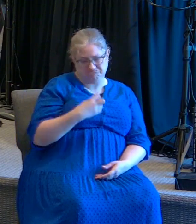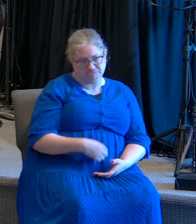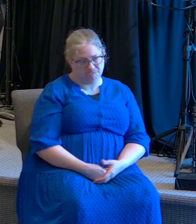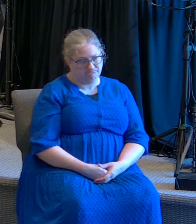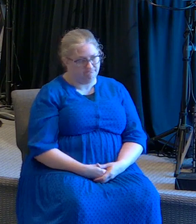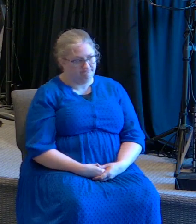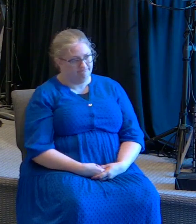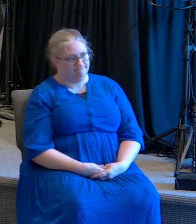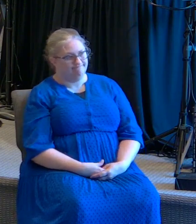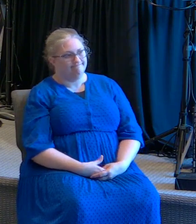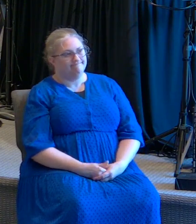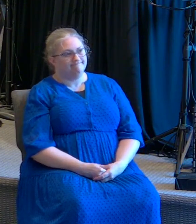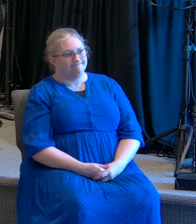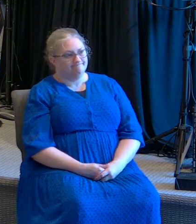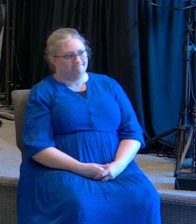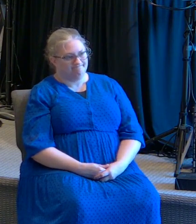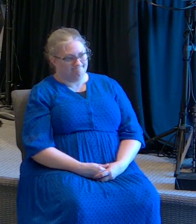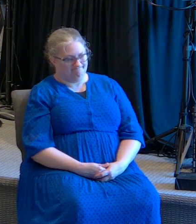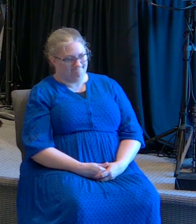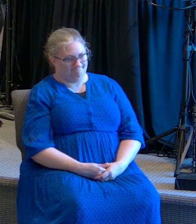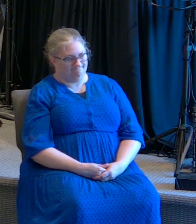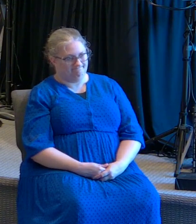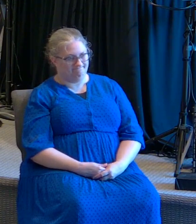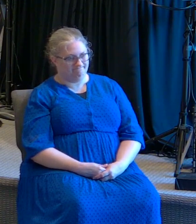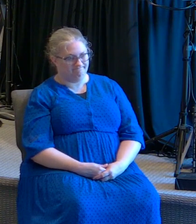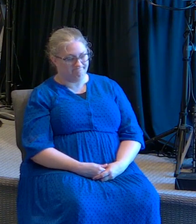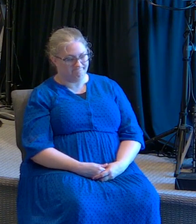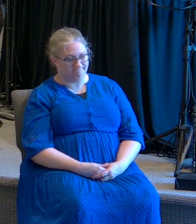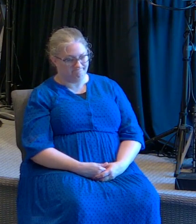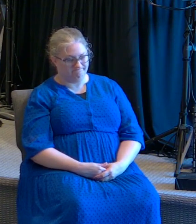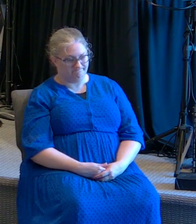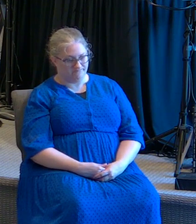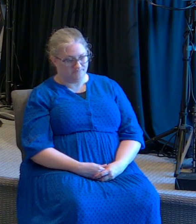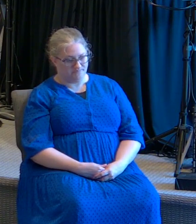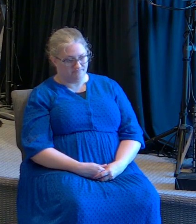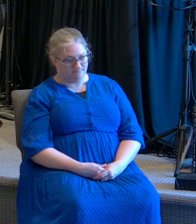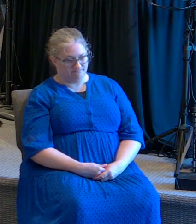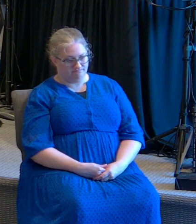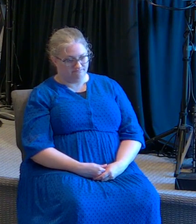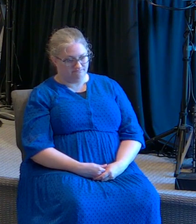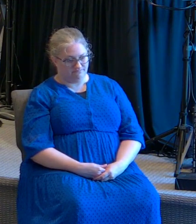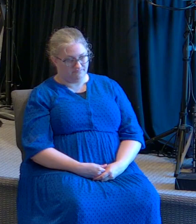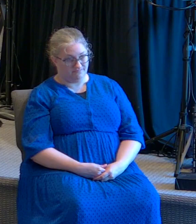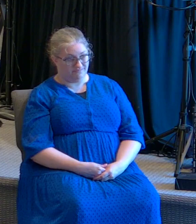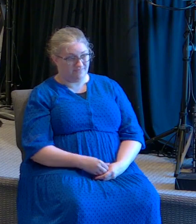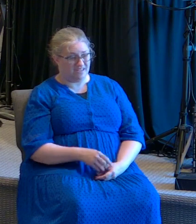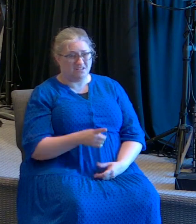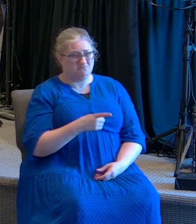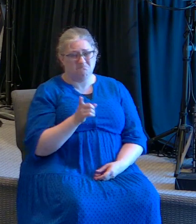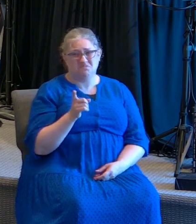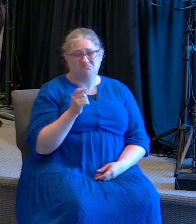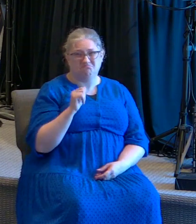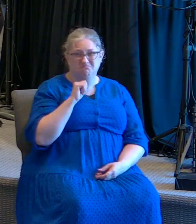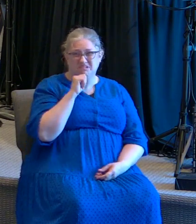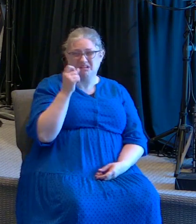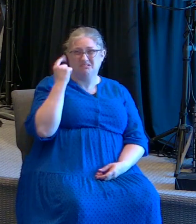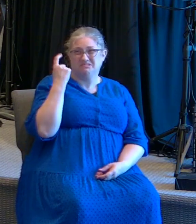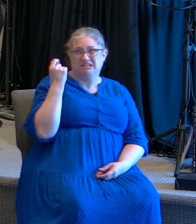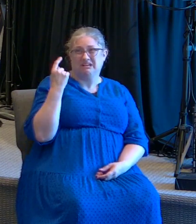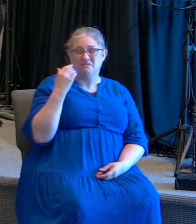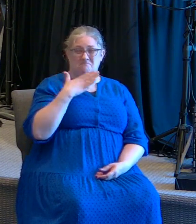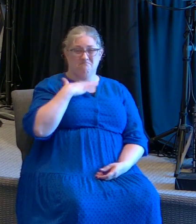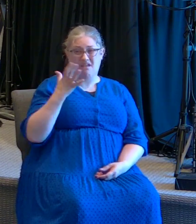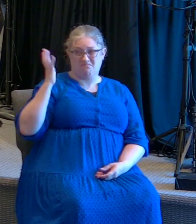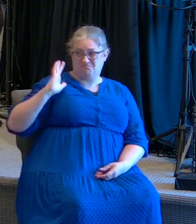verdaderamente creen que Jesús no puede perdonar pecados. You don't know where I've been and what I've done. Y